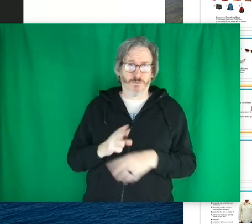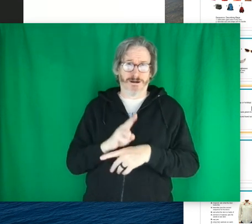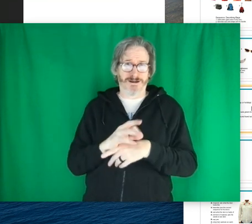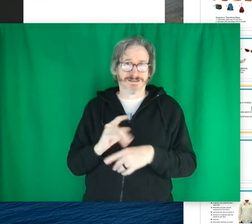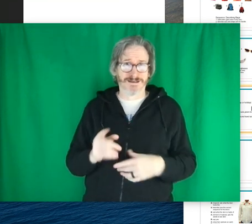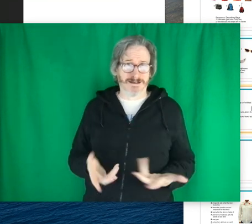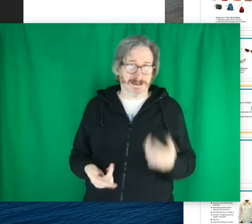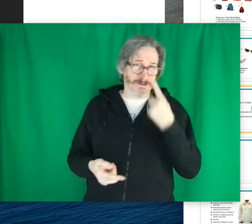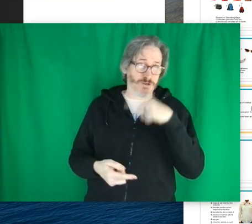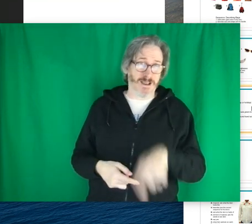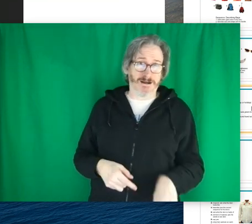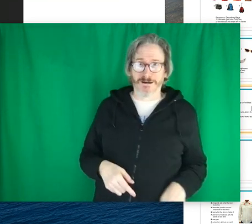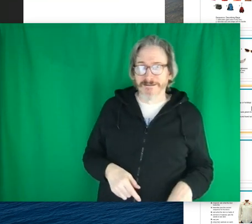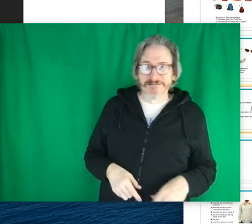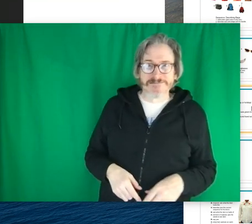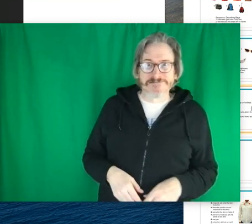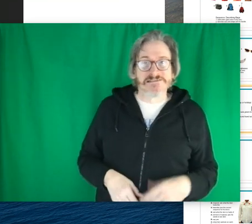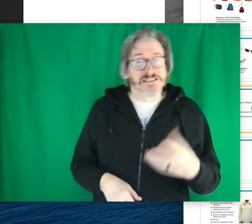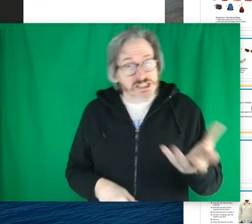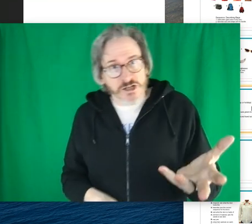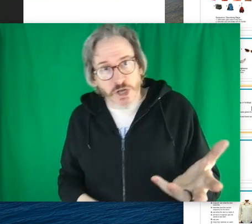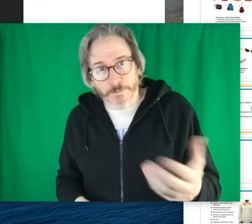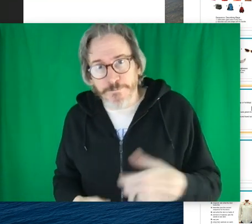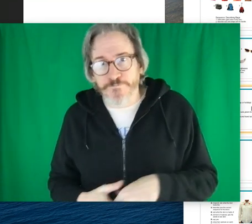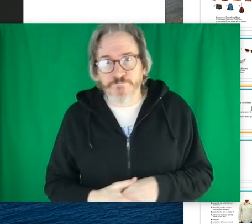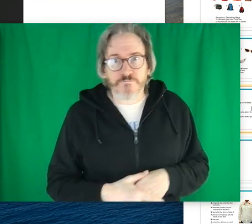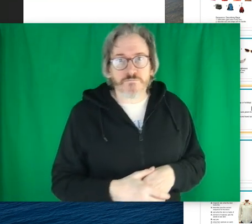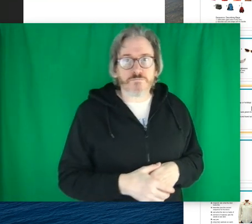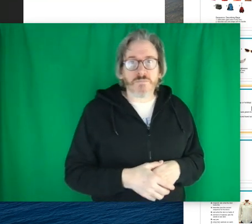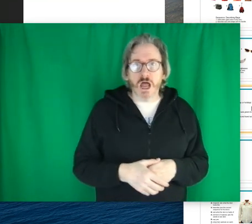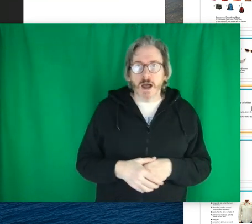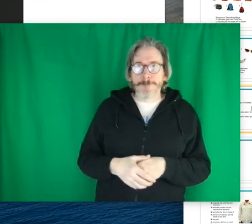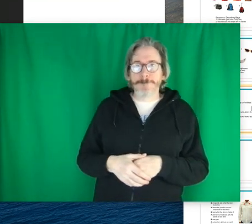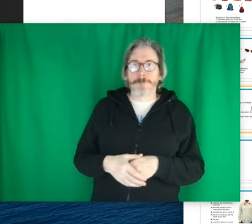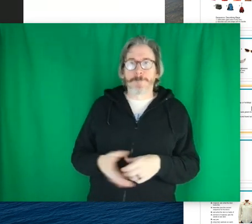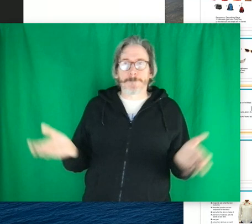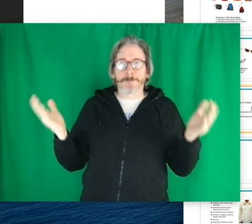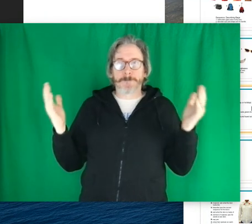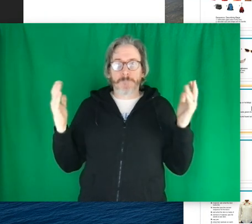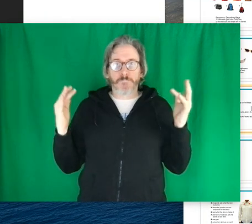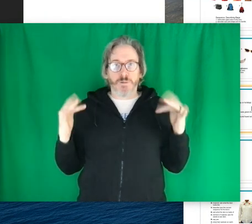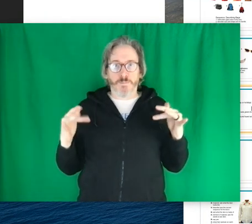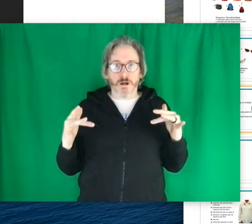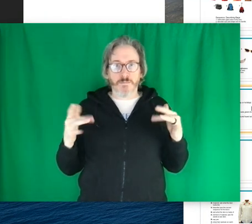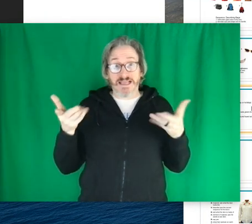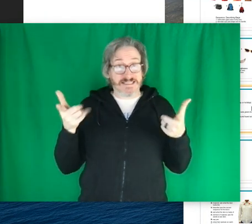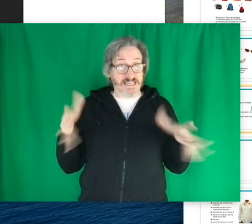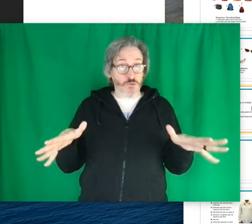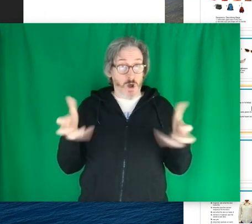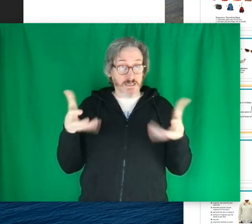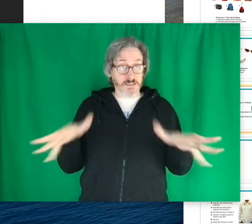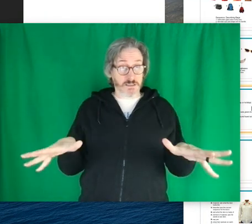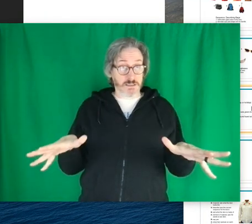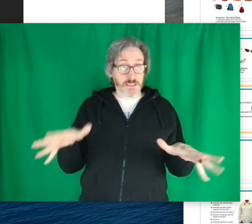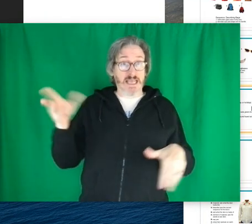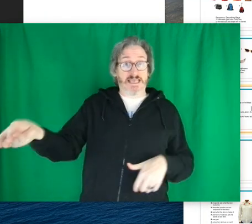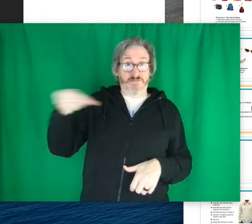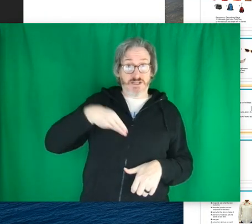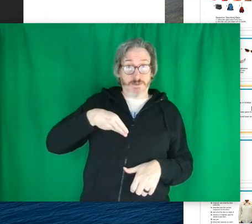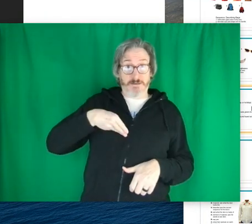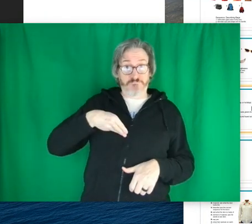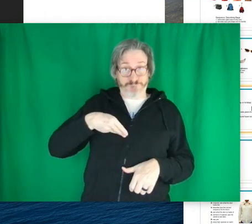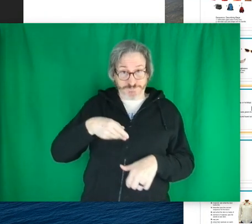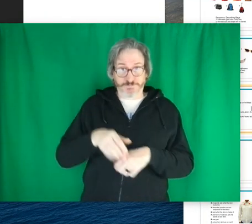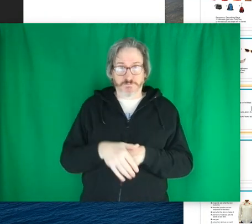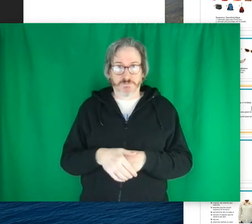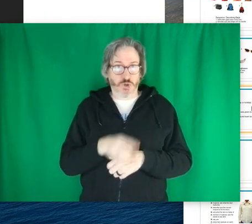i'll wear it i don't care so um the bum didn't want gave